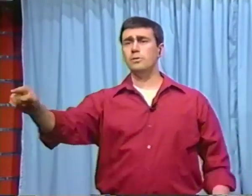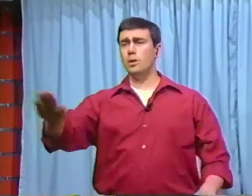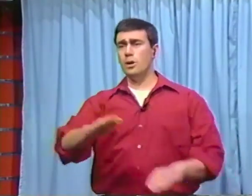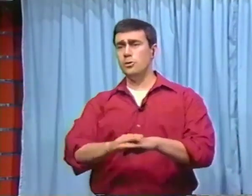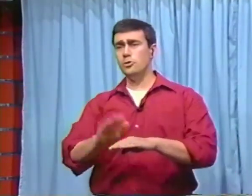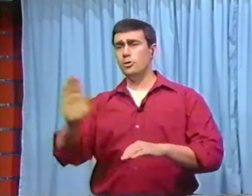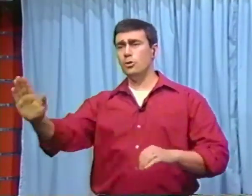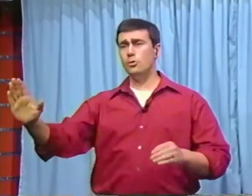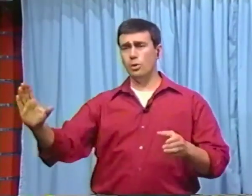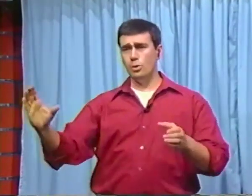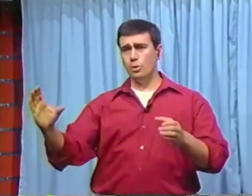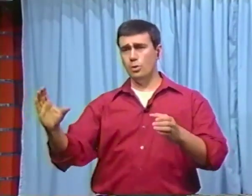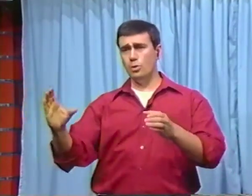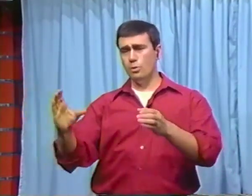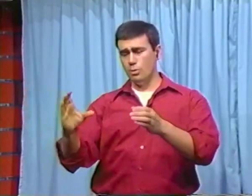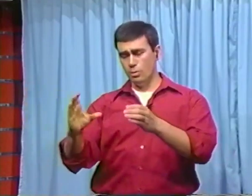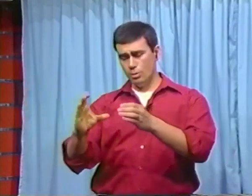on your own.